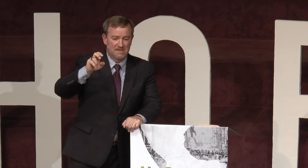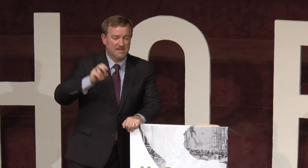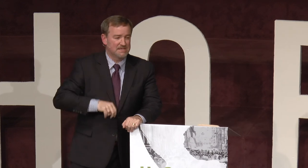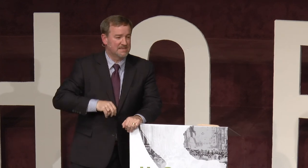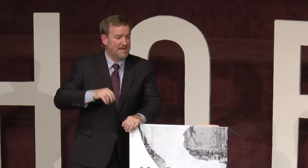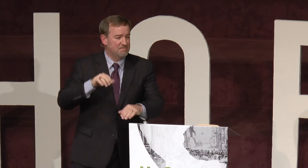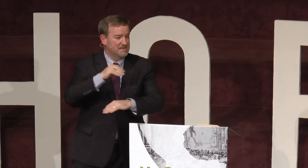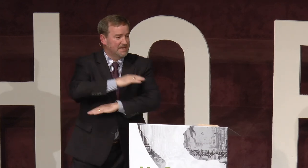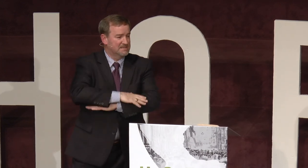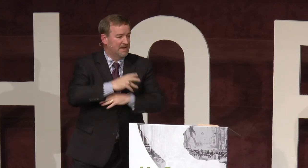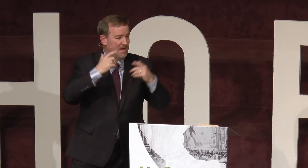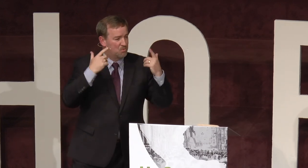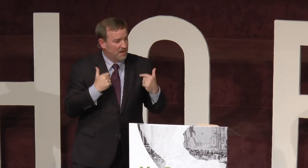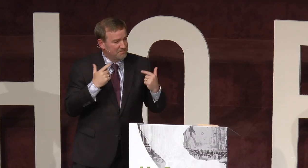And I sat at my desk and I wept.